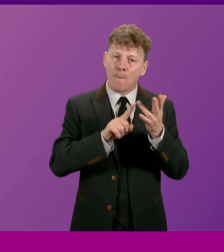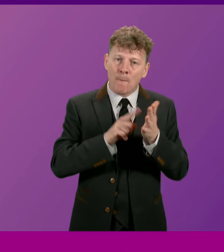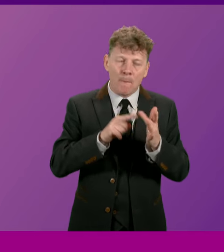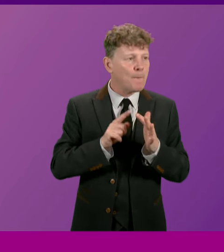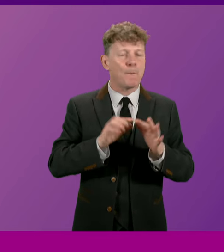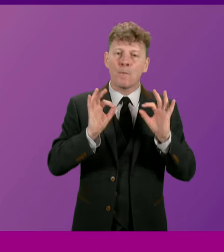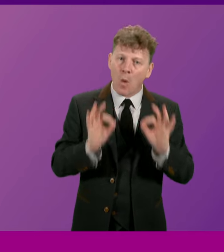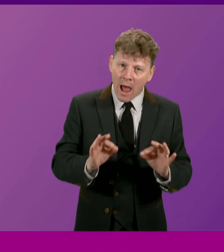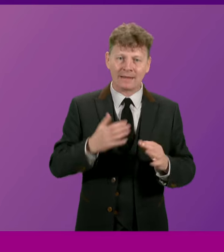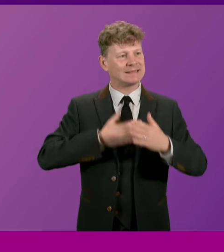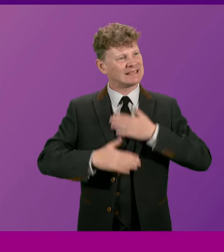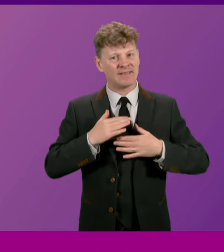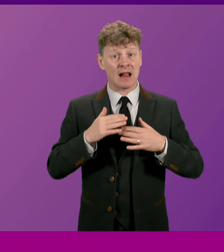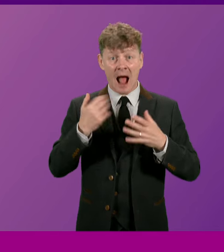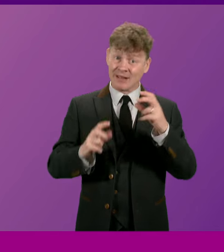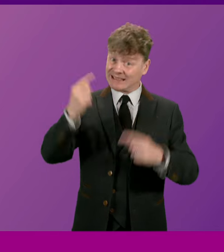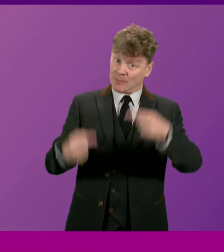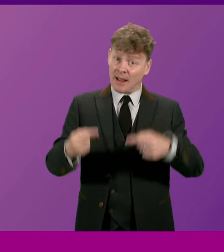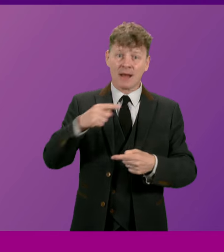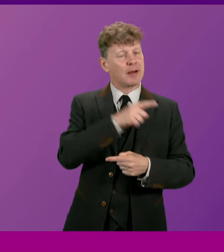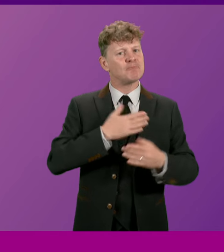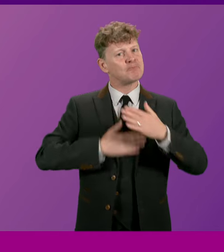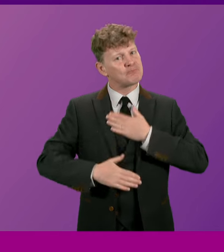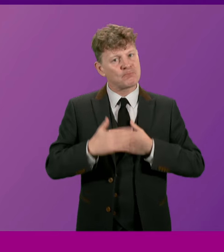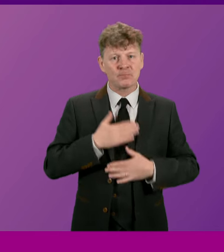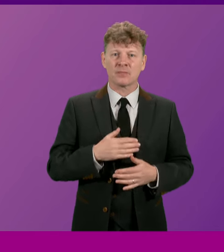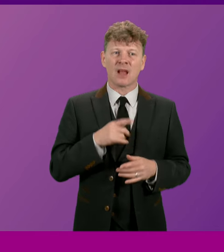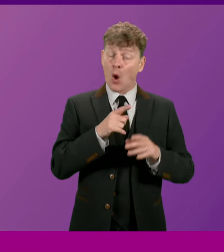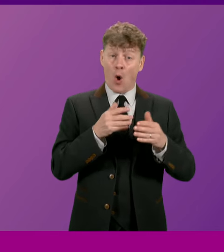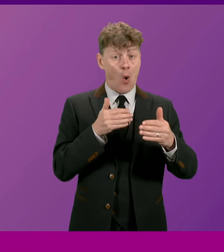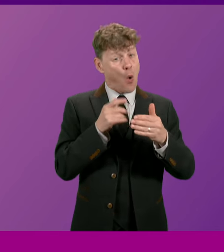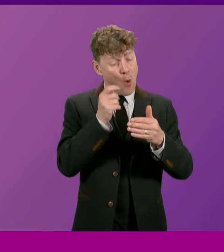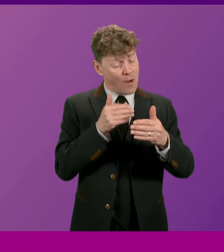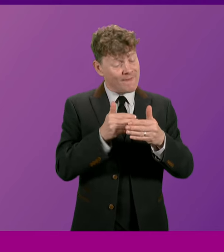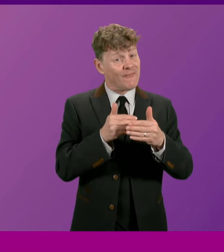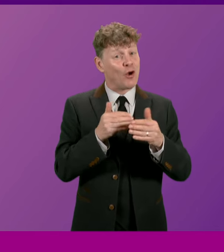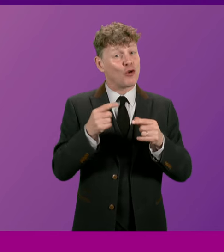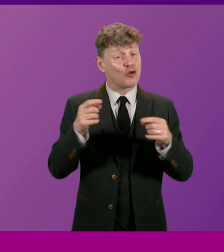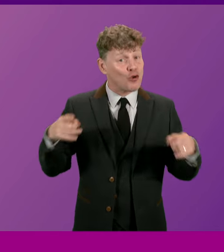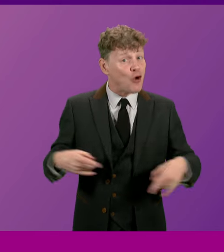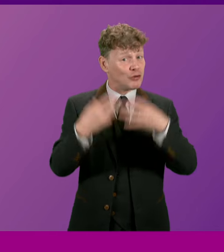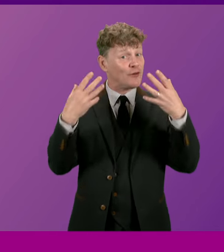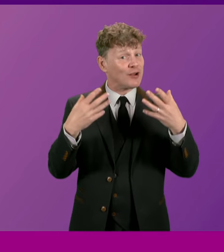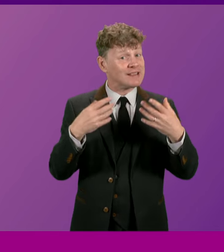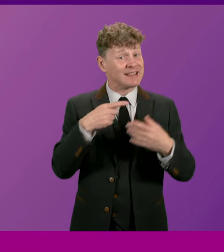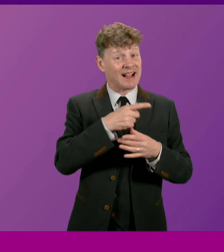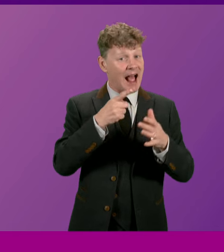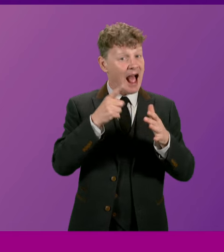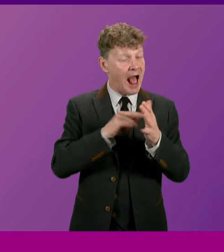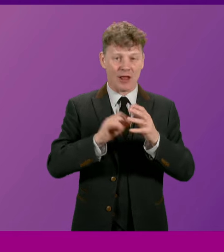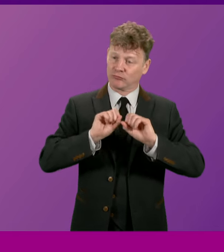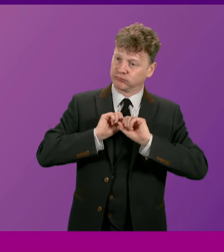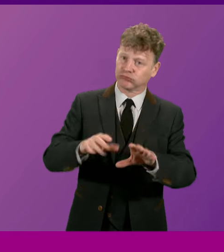despite the temperature of that debate. Never far from controversy, Alec never shied away from making his views known